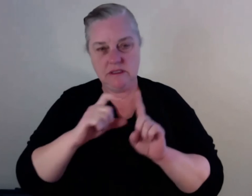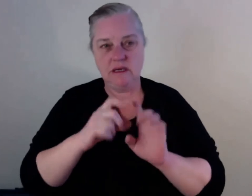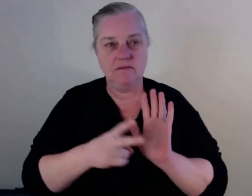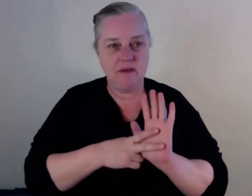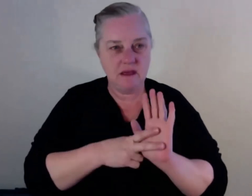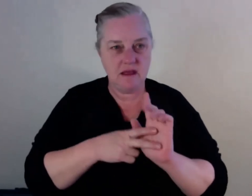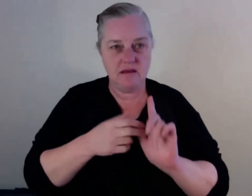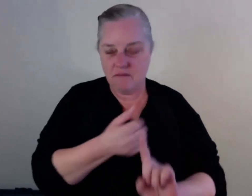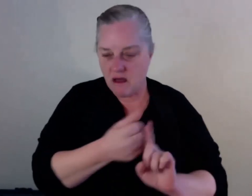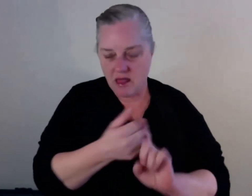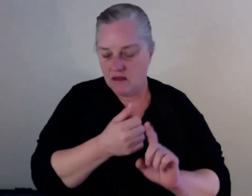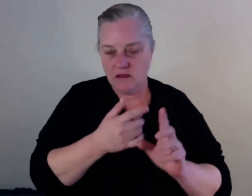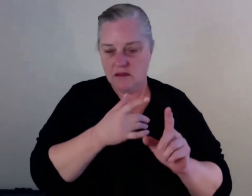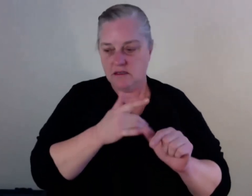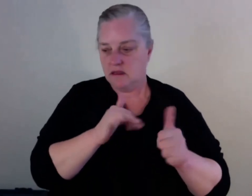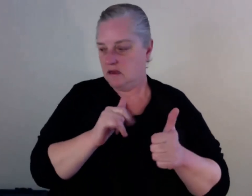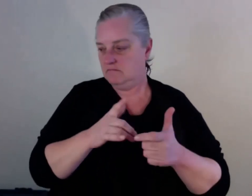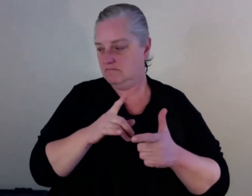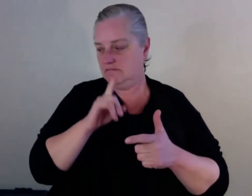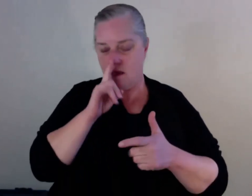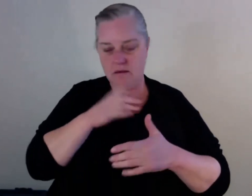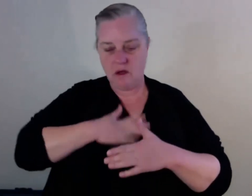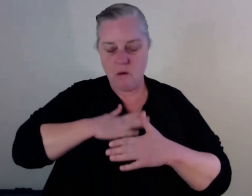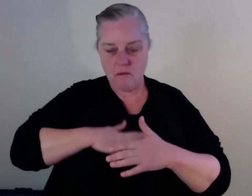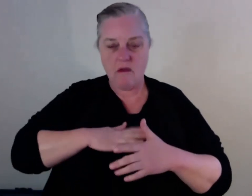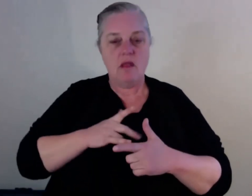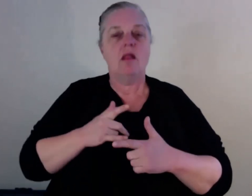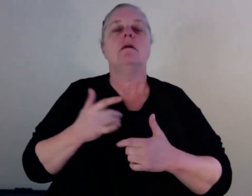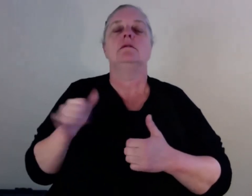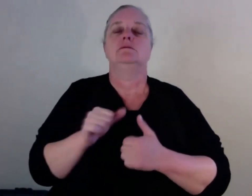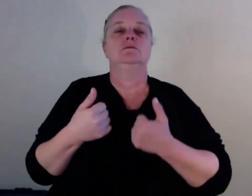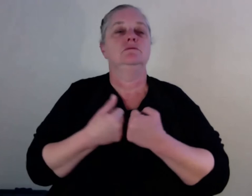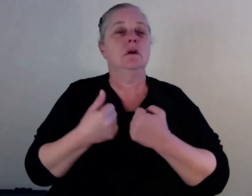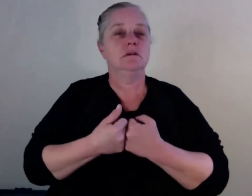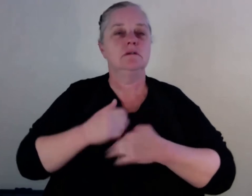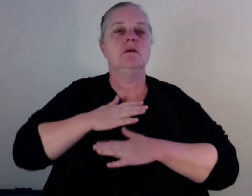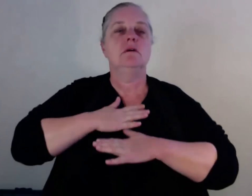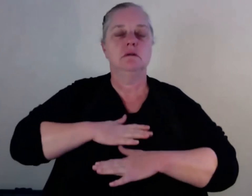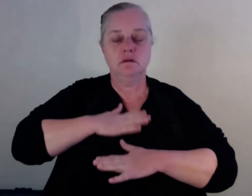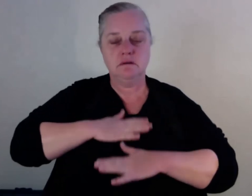services, because docs are going to come in and take her children. So there's, there's, an element of, um,